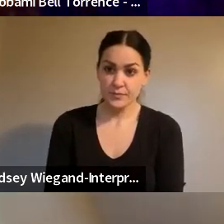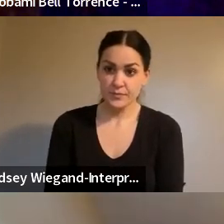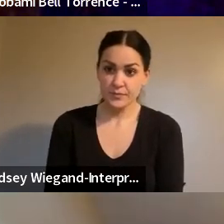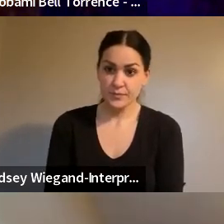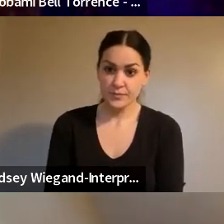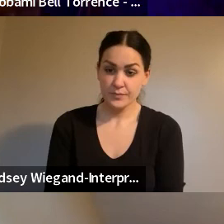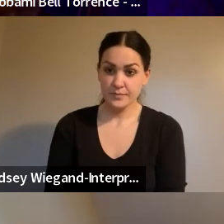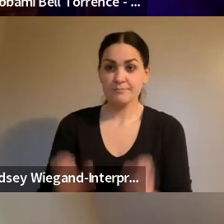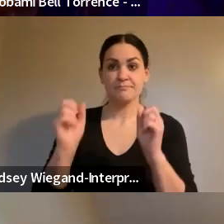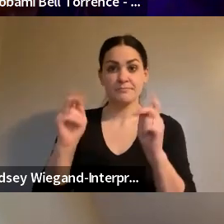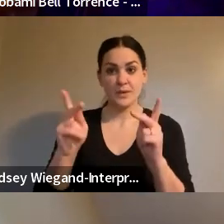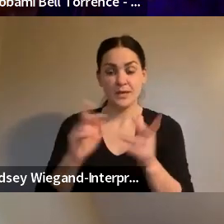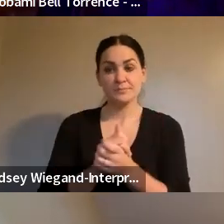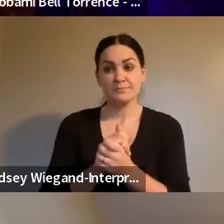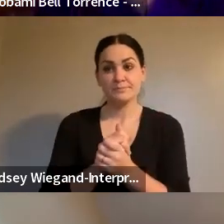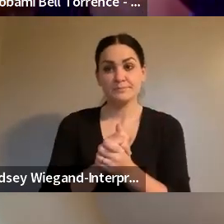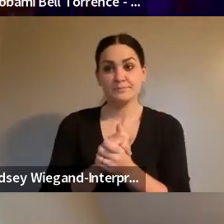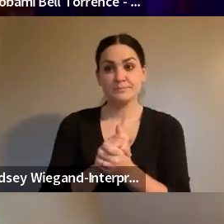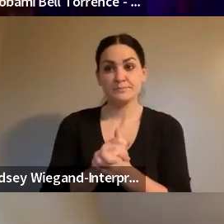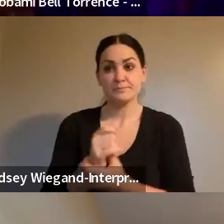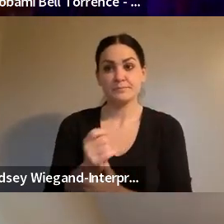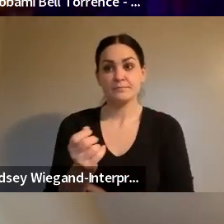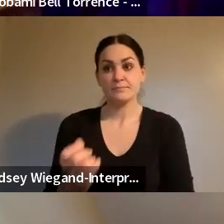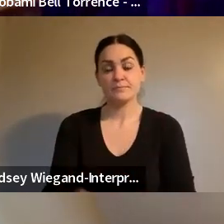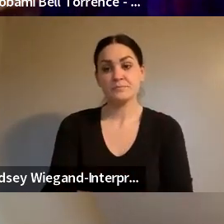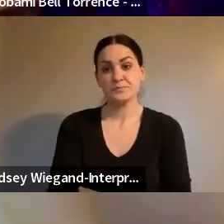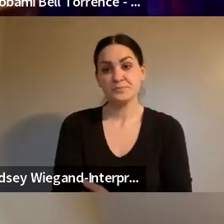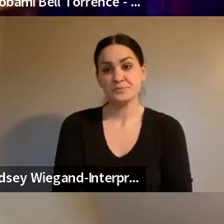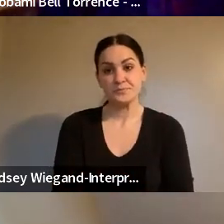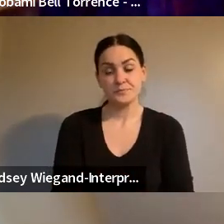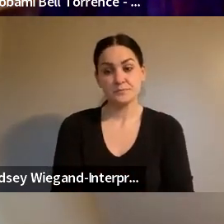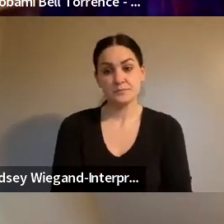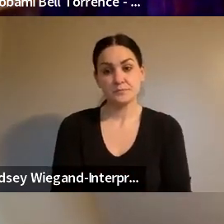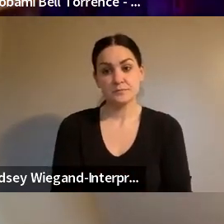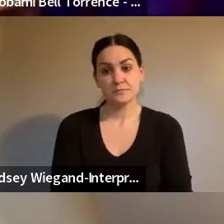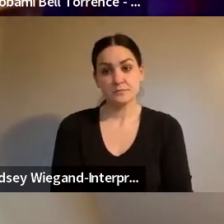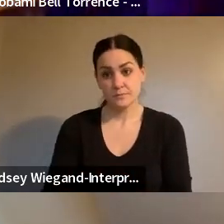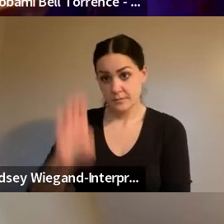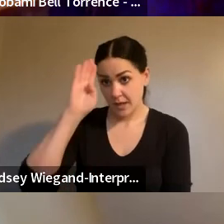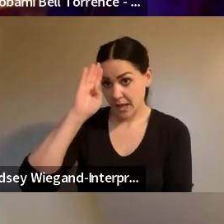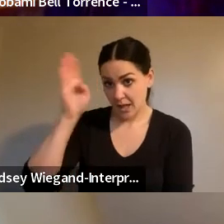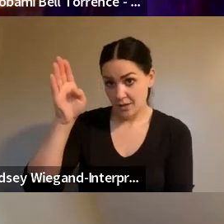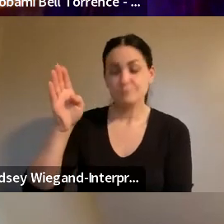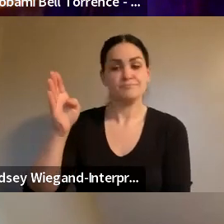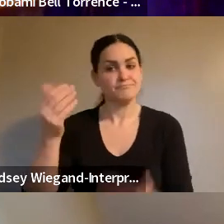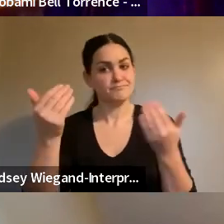OK, let's. If they. Hello. OK, there we go.